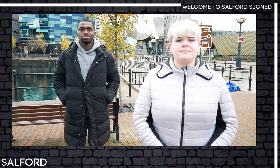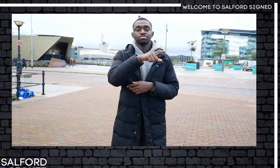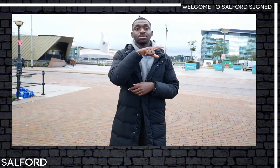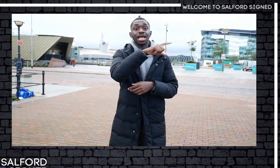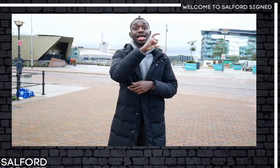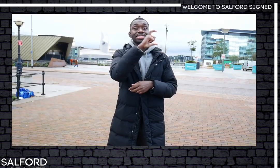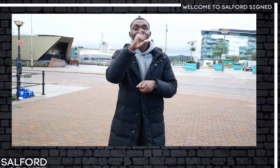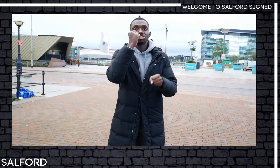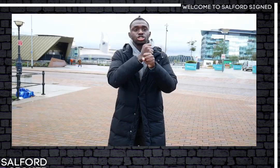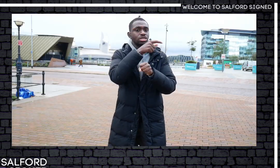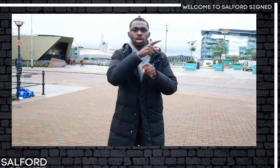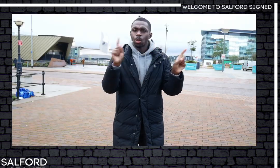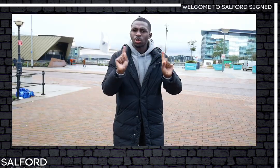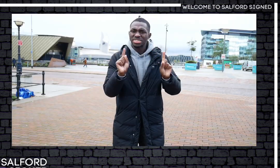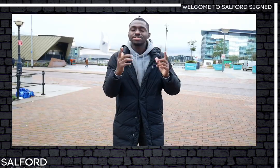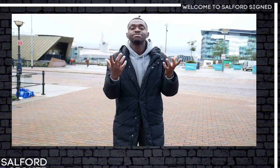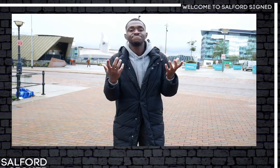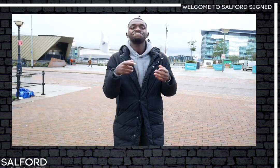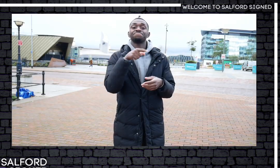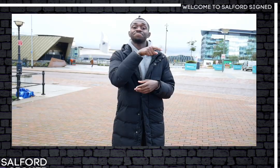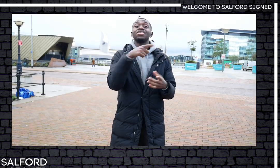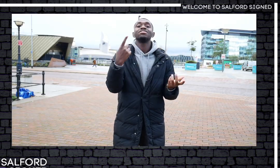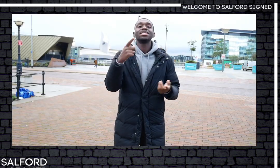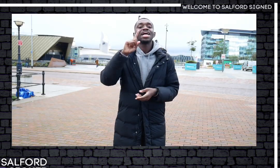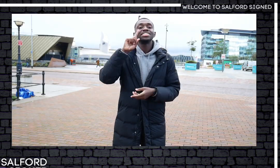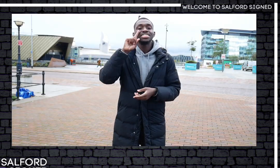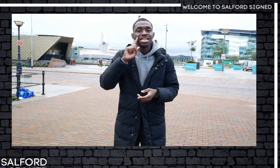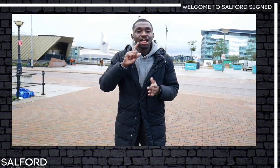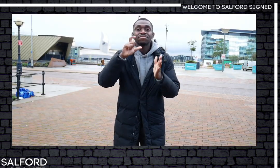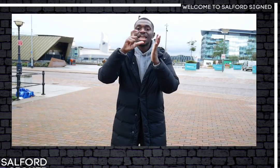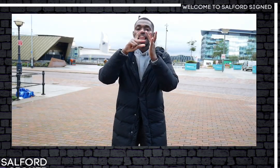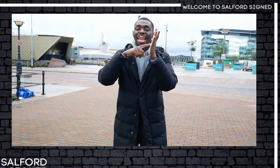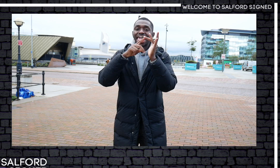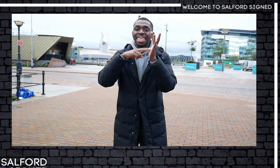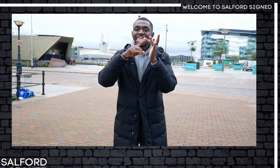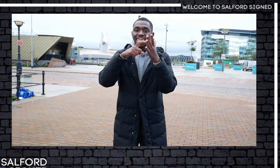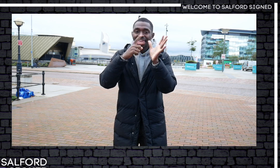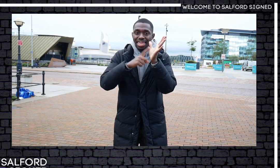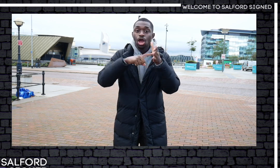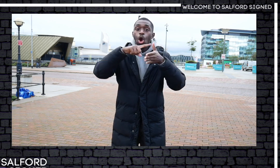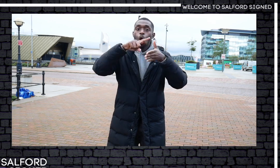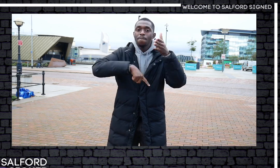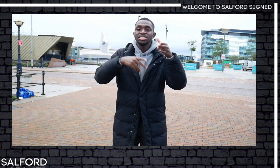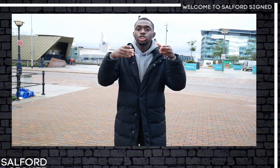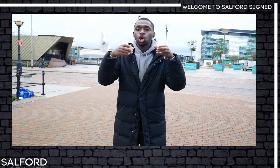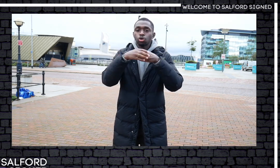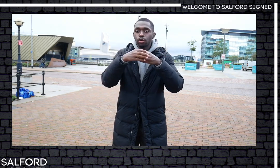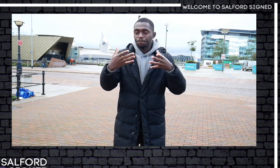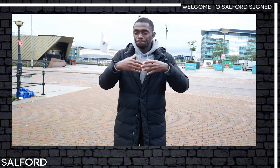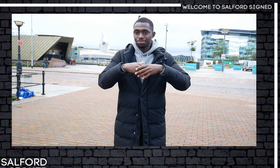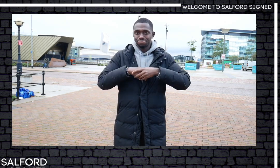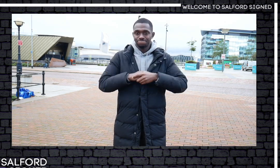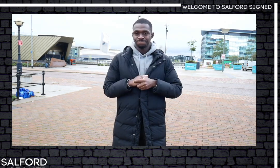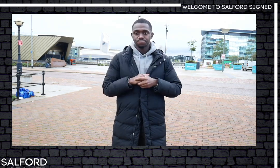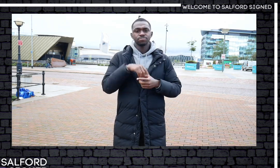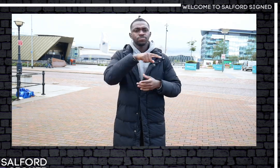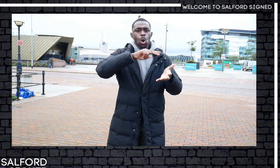The CCG is the NHS Salford Clinical Commissioning Group. It is an organisation